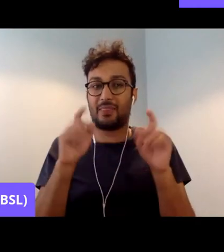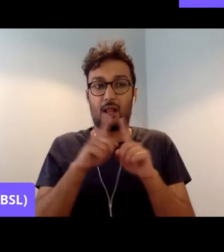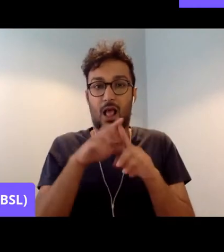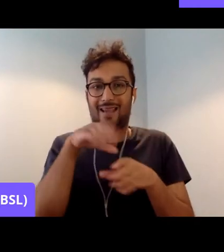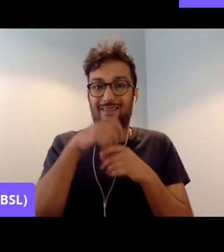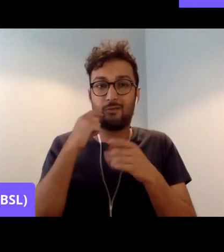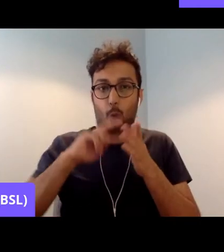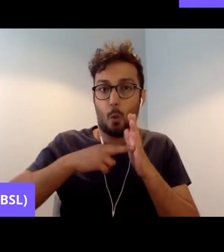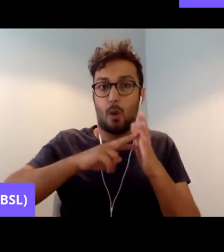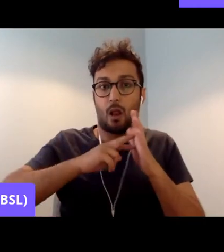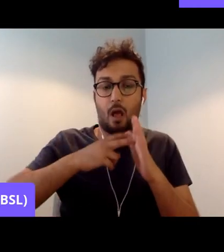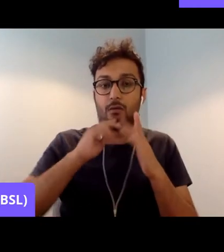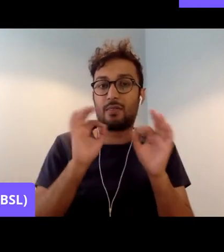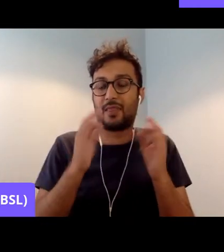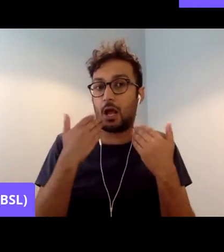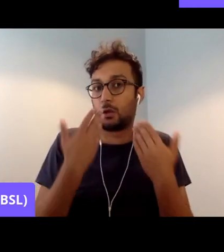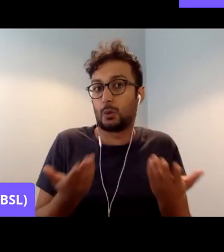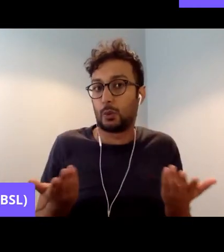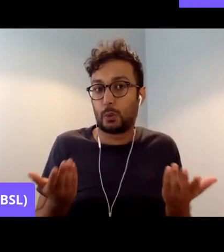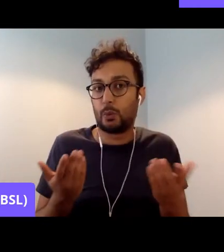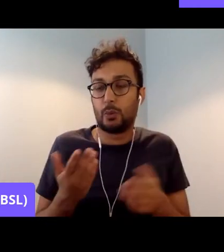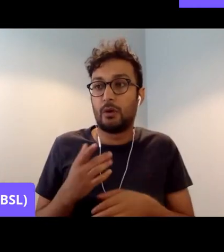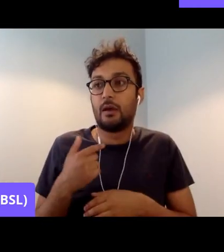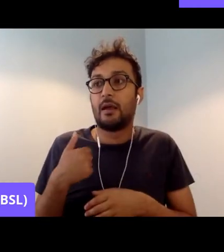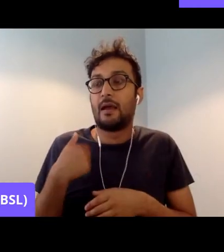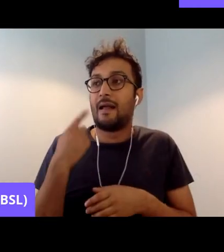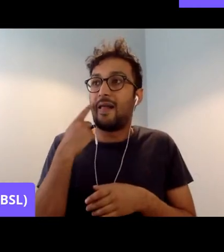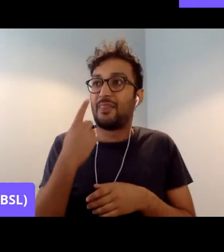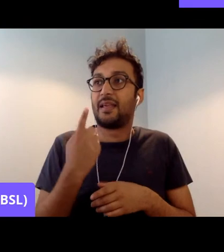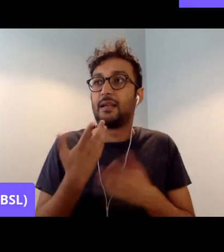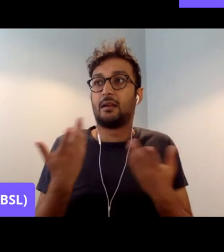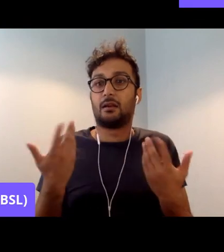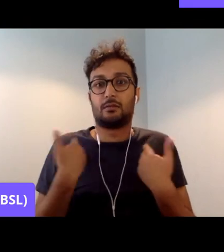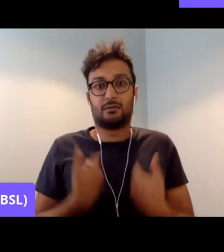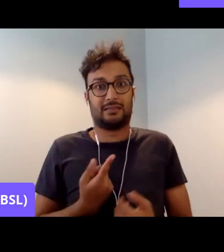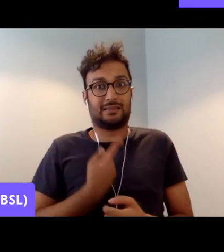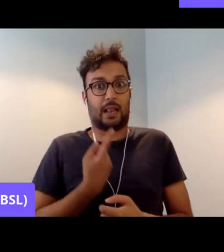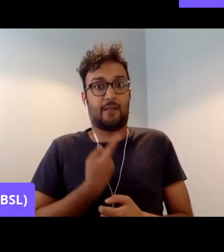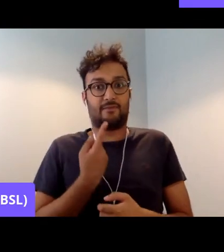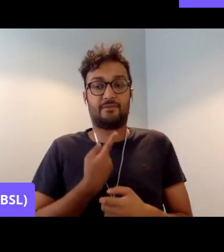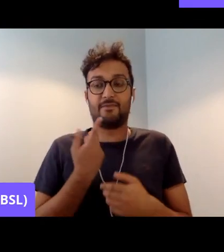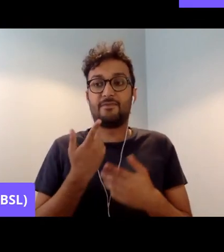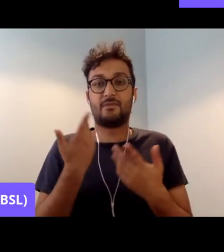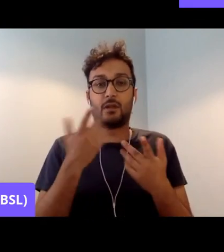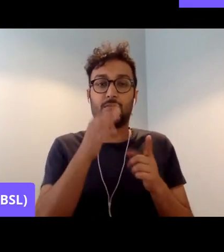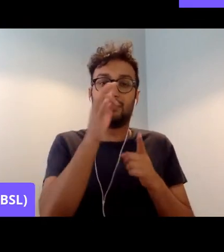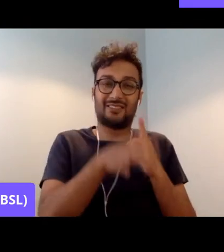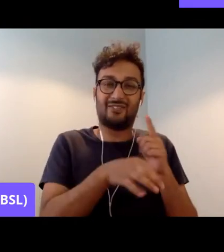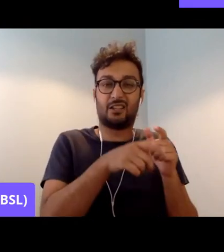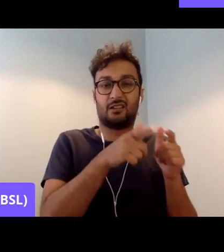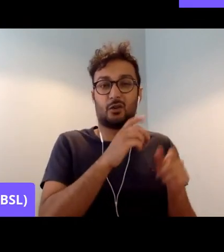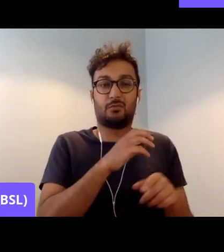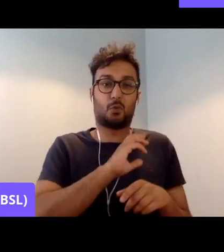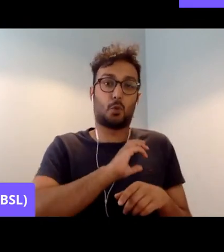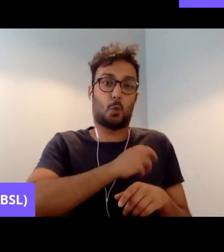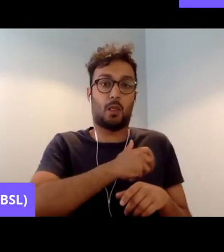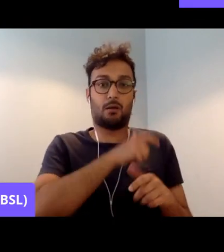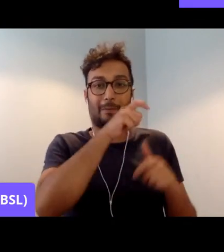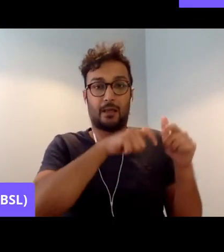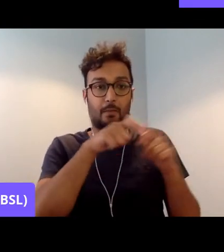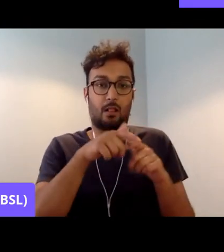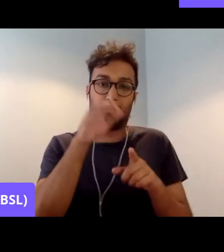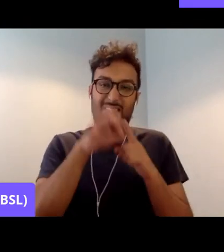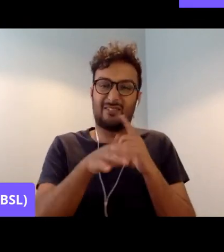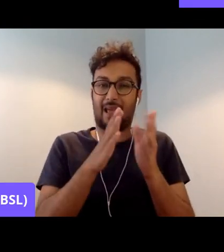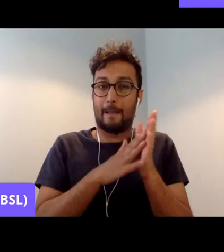I'm, I think that, you know, as individuals, specific trade unions, specific MPs have been following the protests.